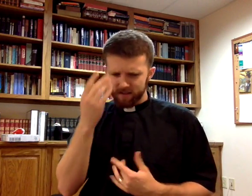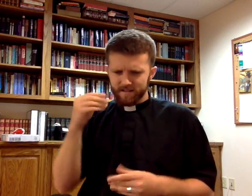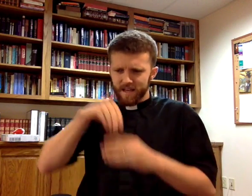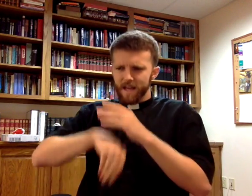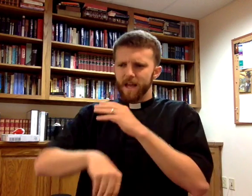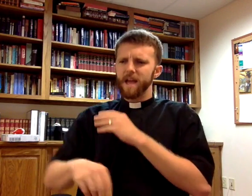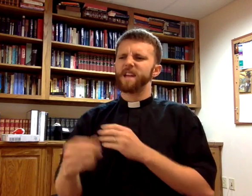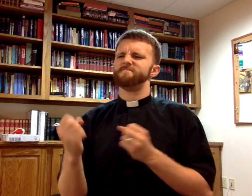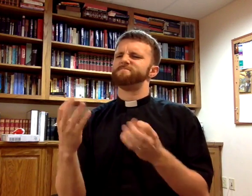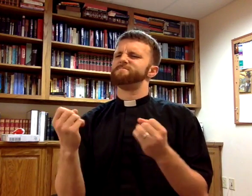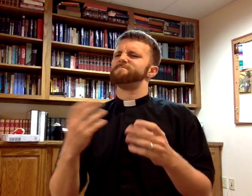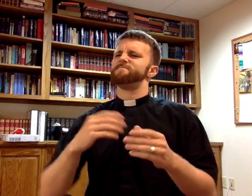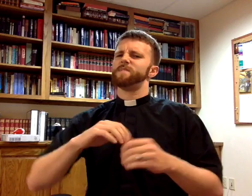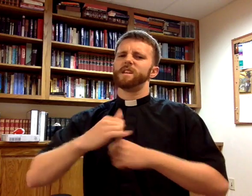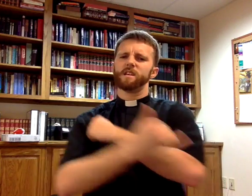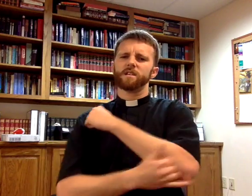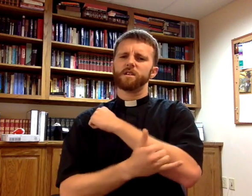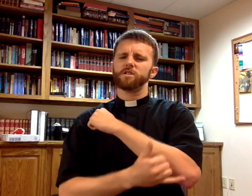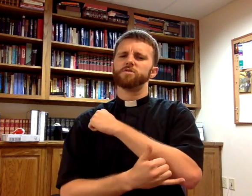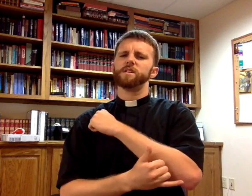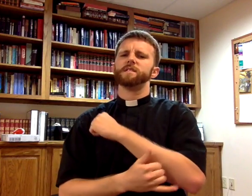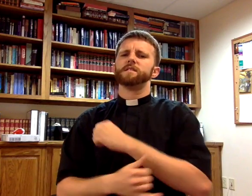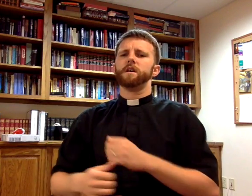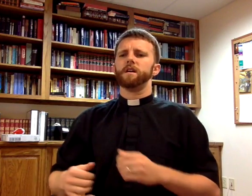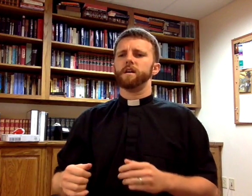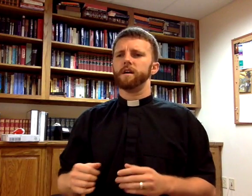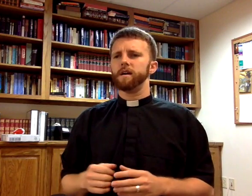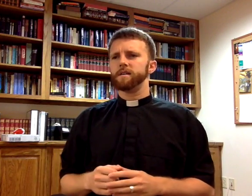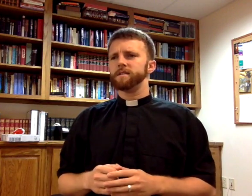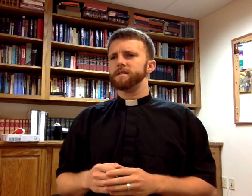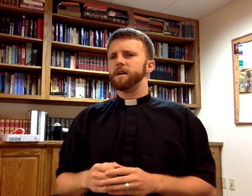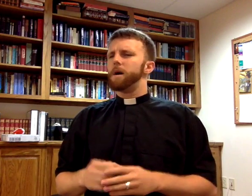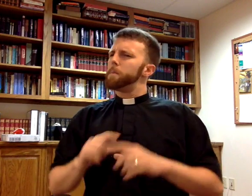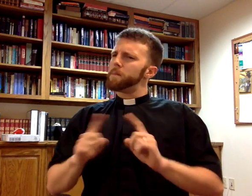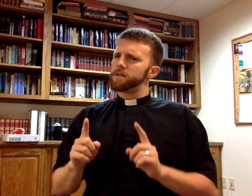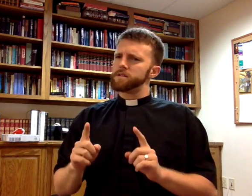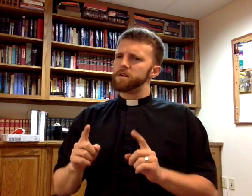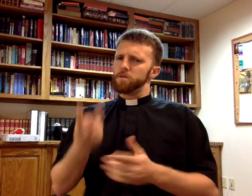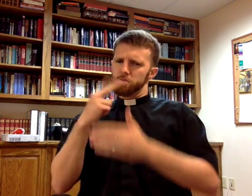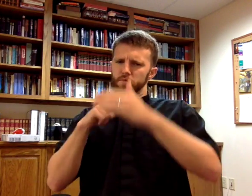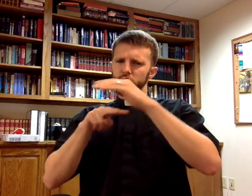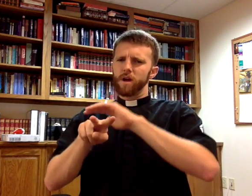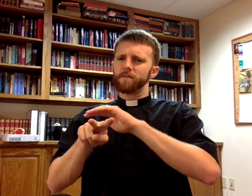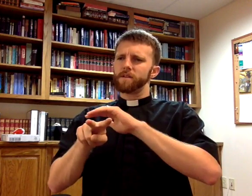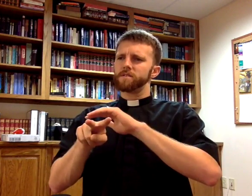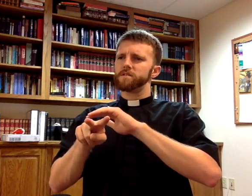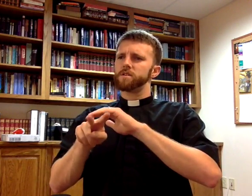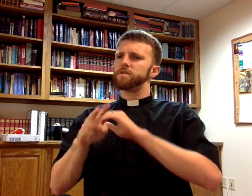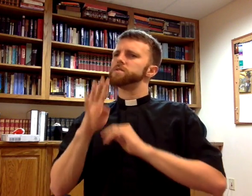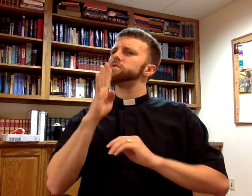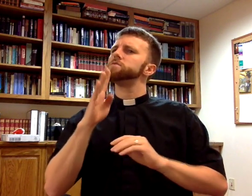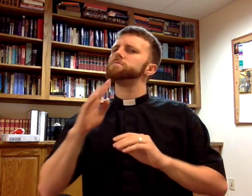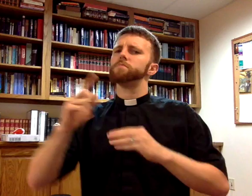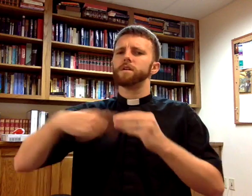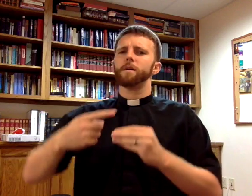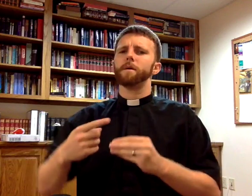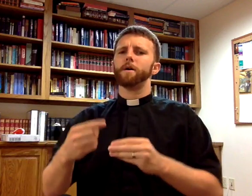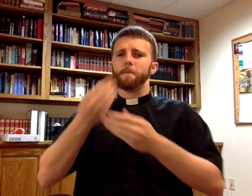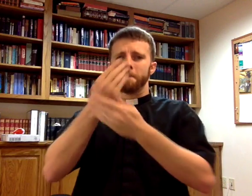As for the prophet who prophesied peace, when the word of the prophet comes to pass, then it will be known that the Lord